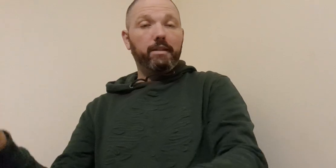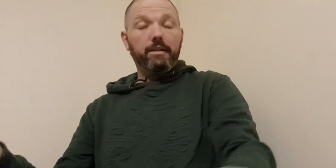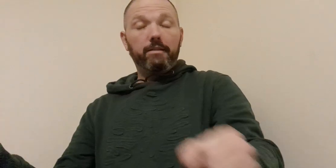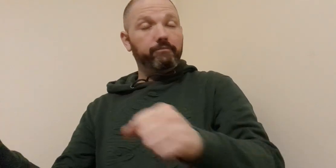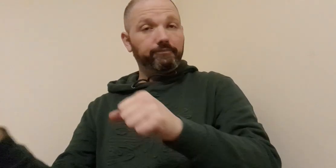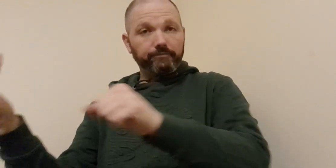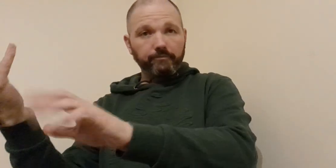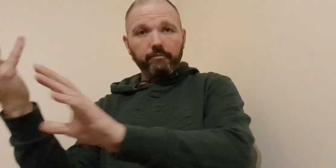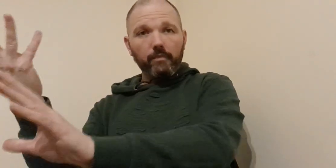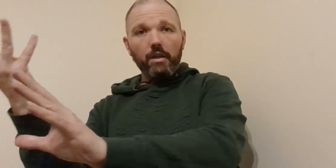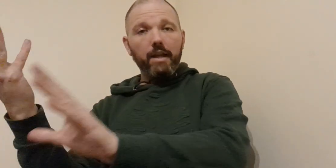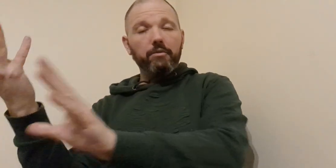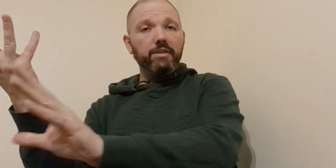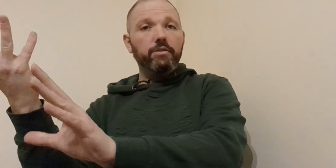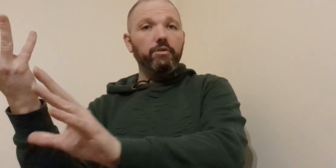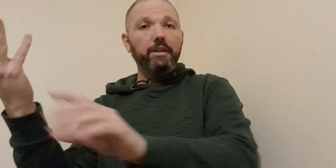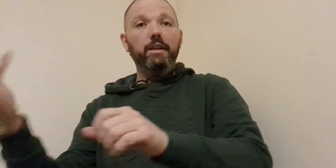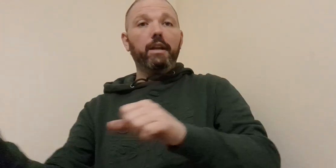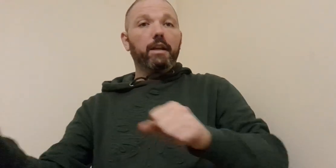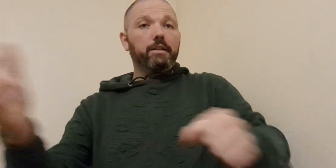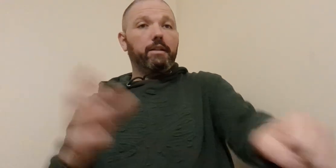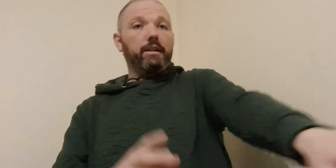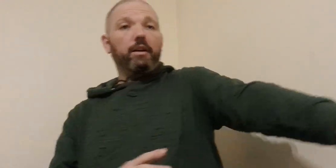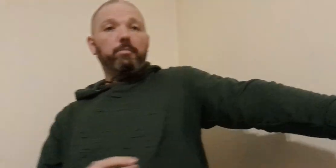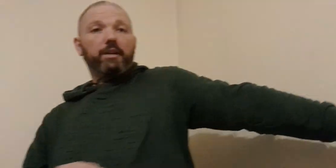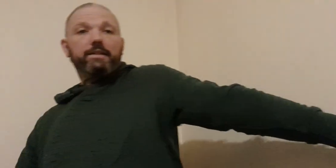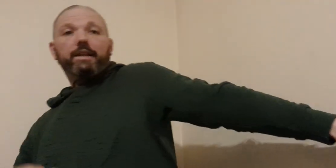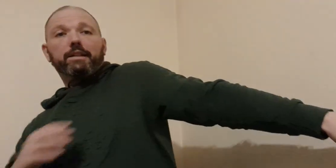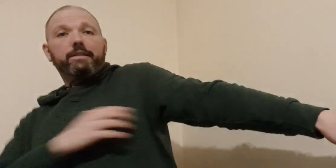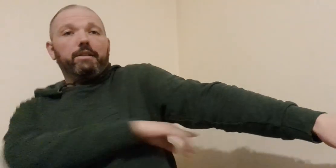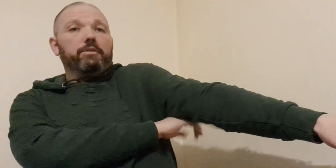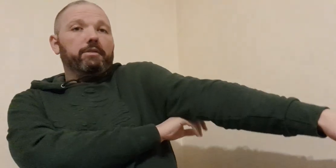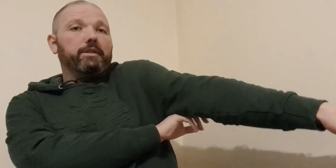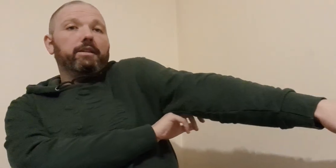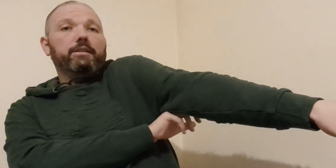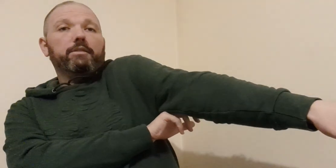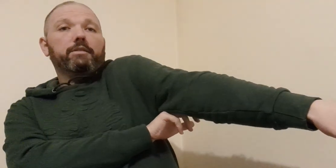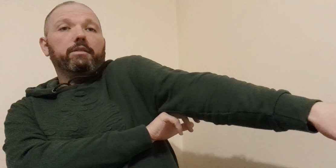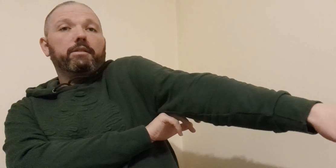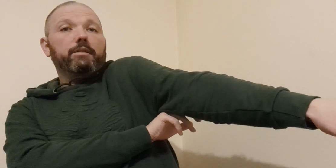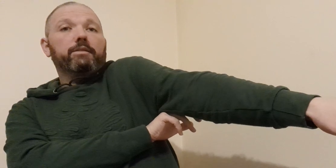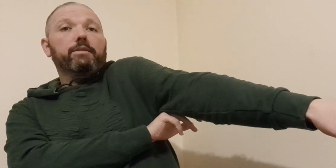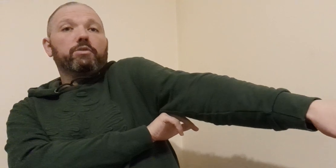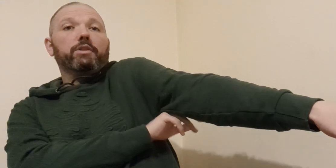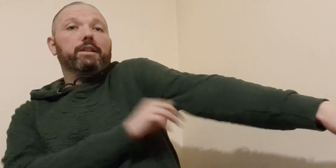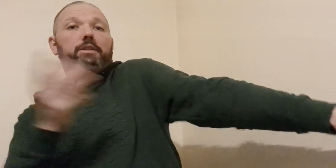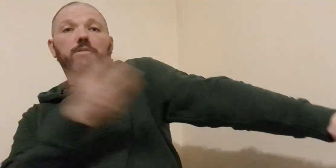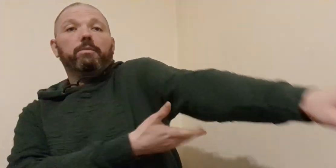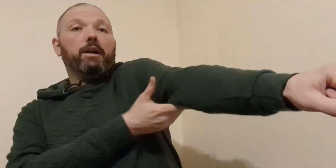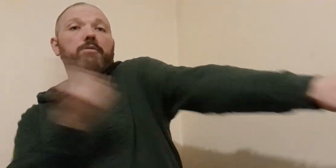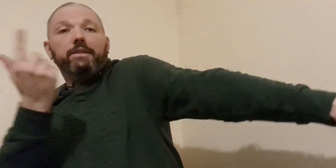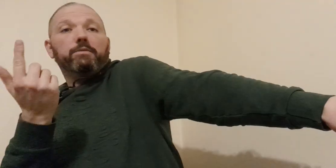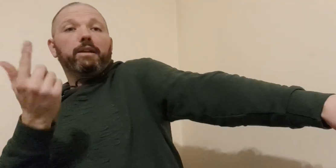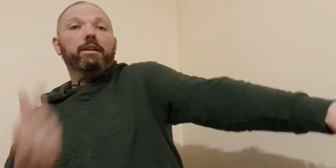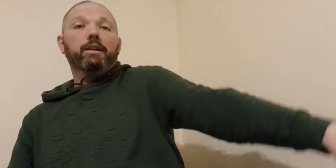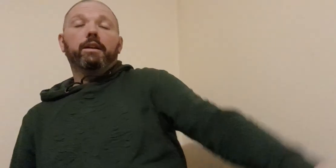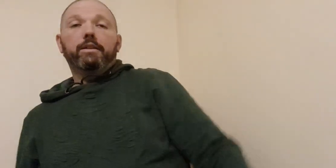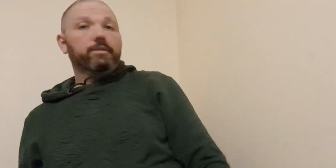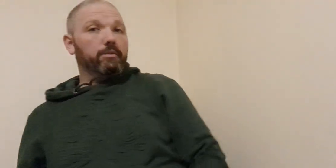the at the wrist joint to kind of hyper extend let's let go the the the joint let go out this way so